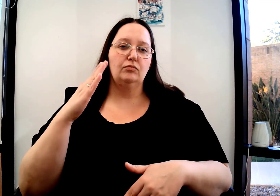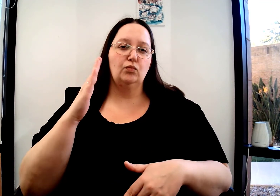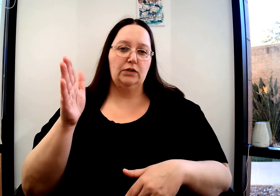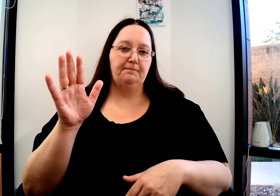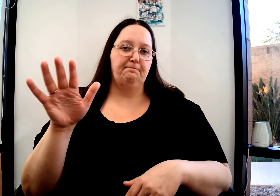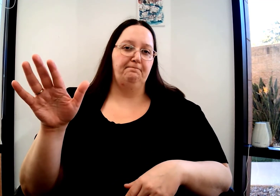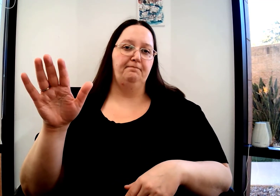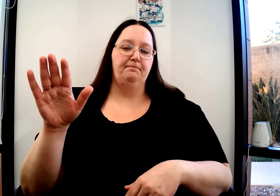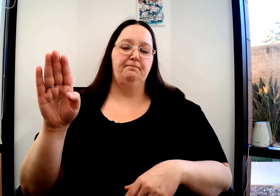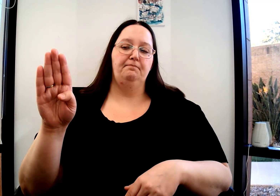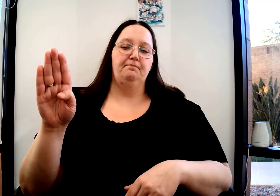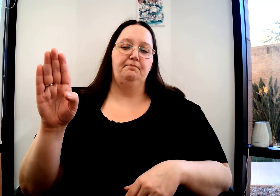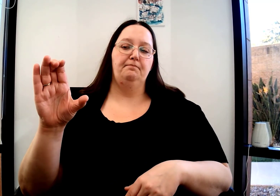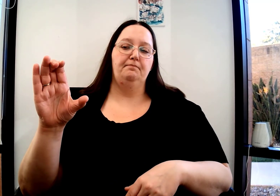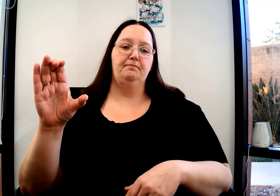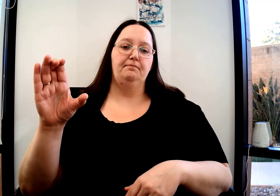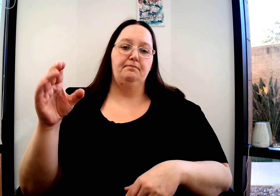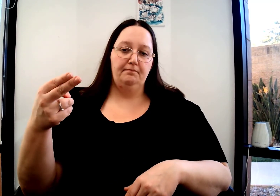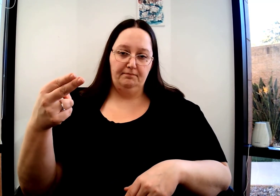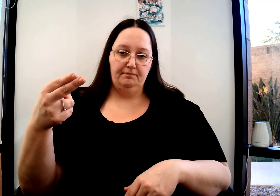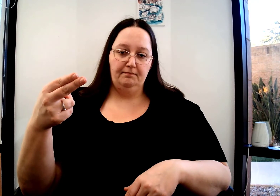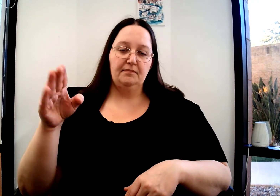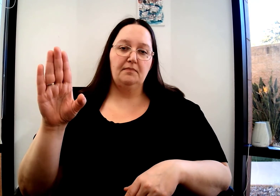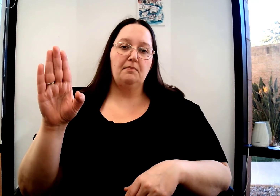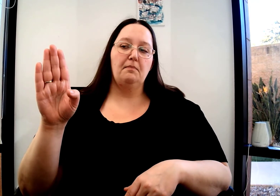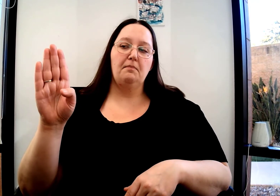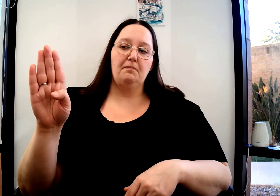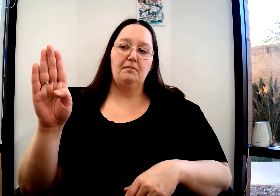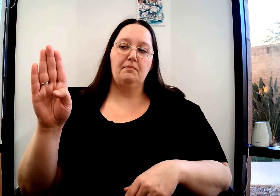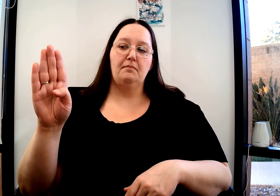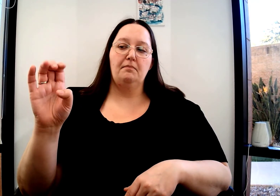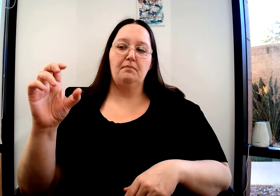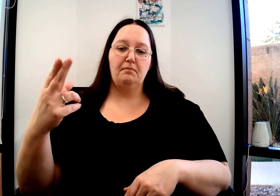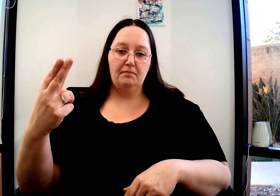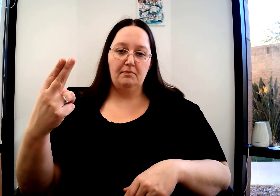see more often that loan sign, that fingerspelled loan sign, BCH or BEH.